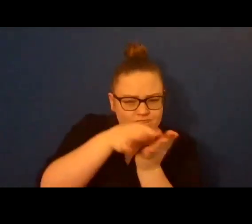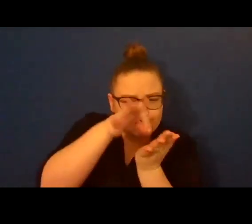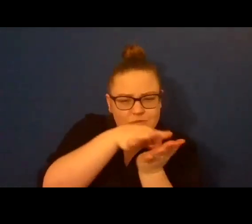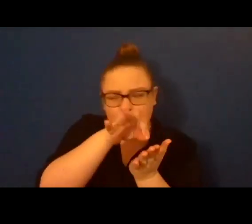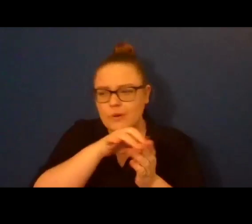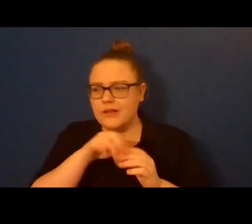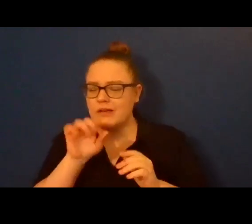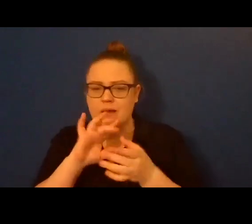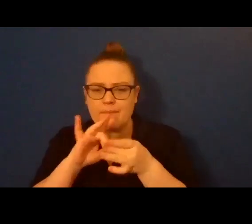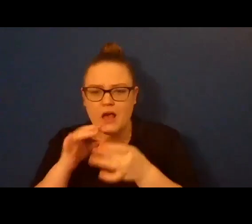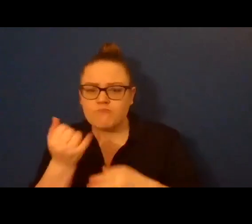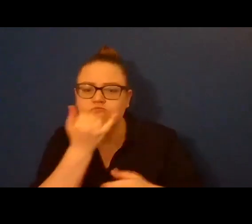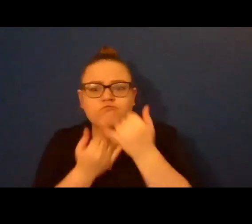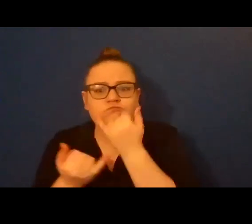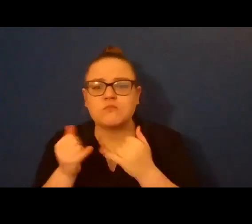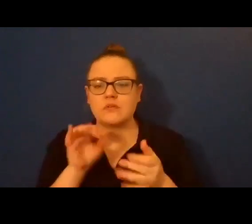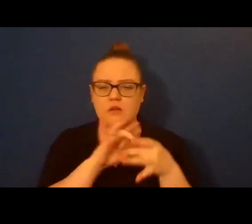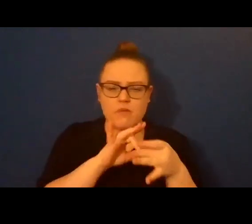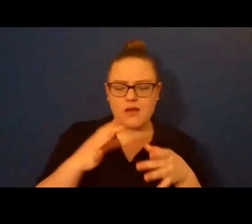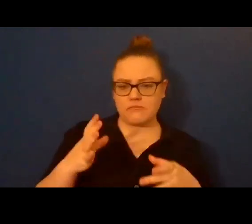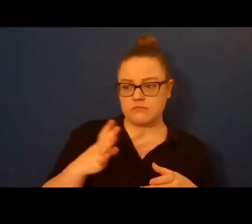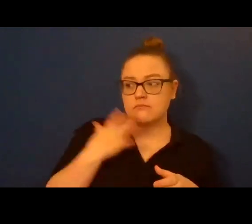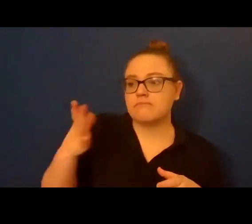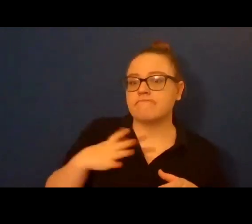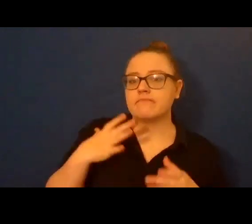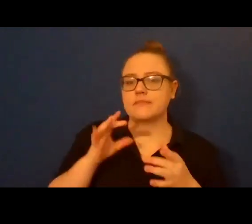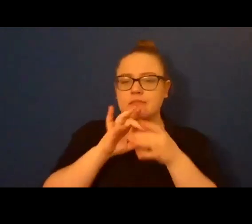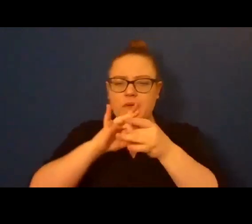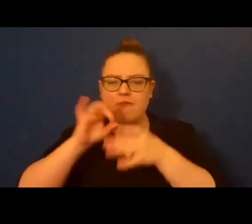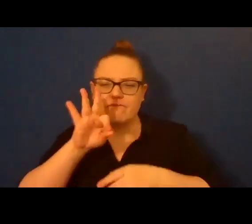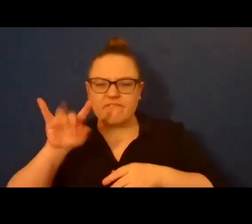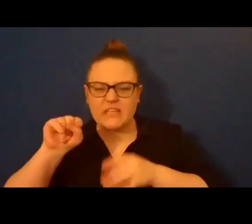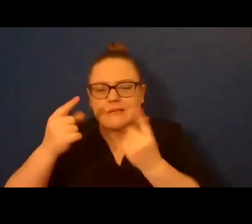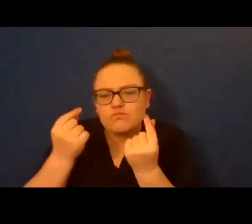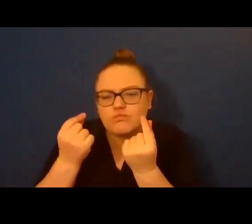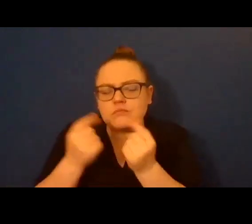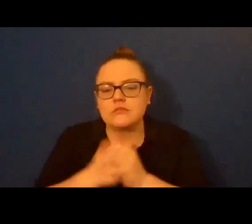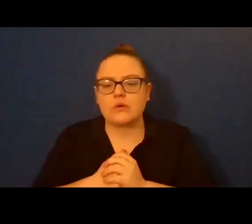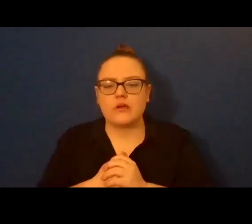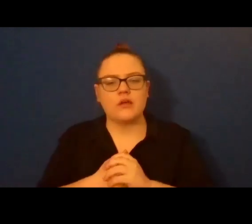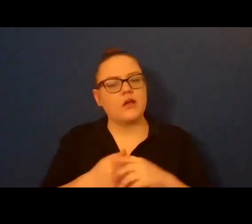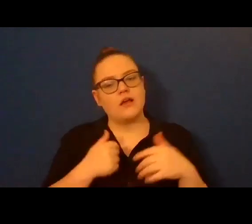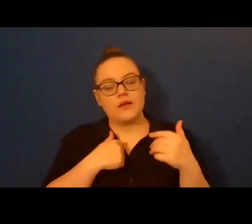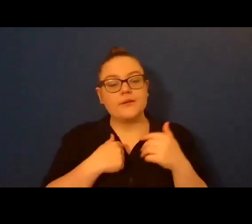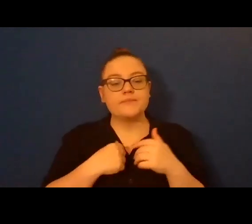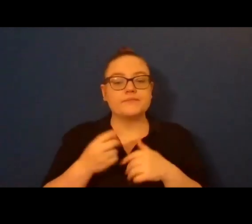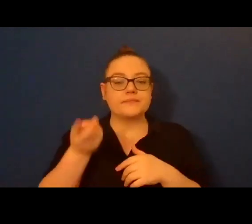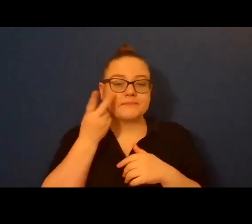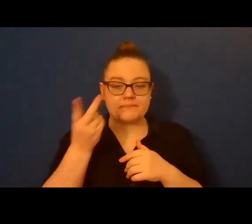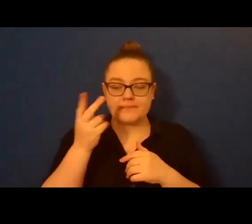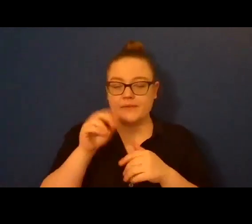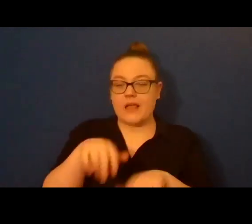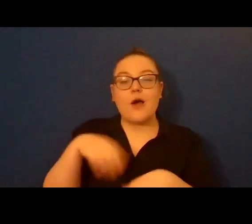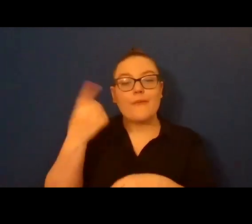I watched countless instructional videos, the majority featuring dudes in fields, and one where the actor Jason